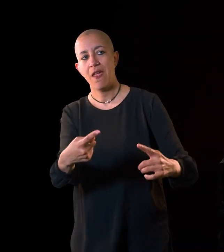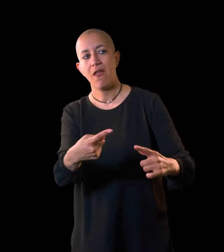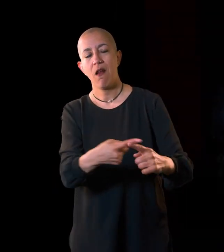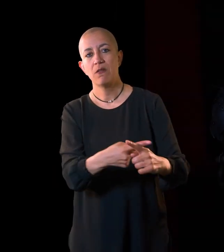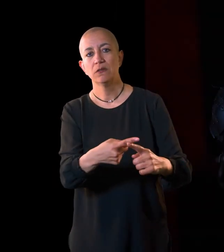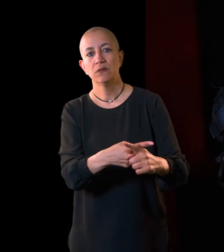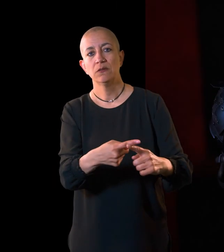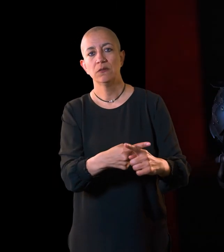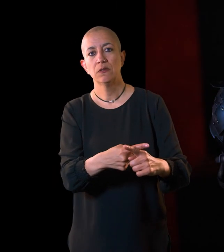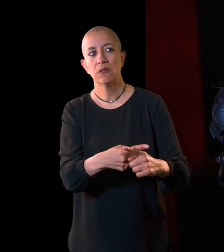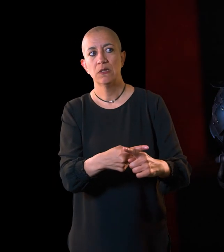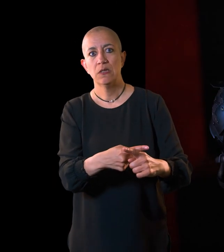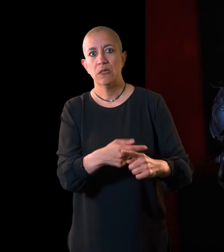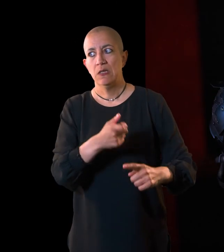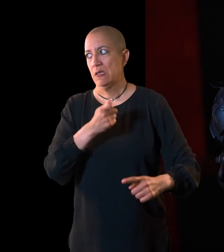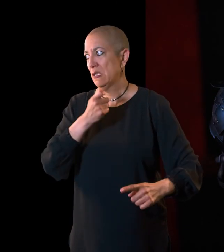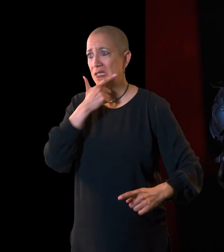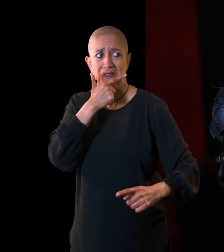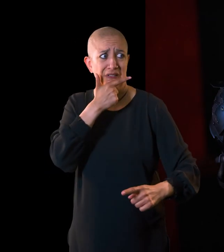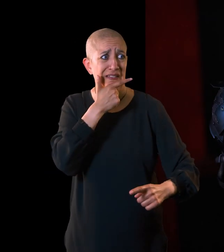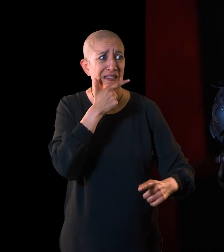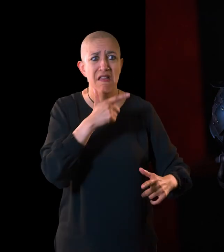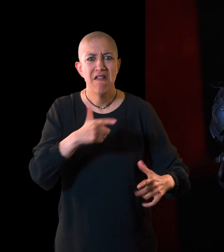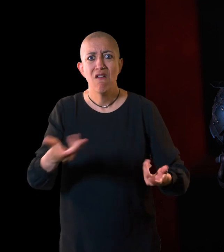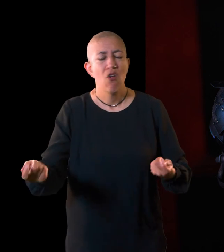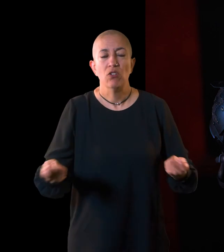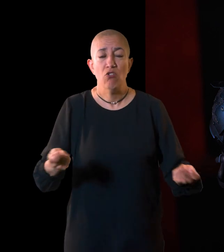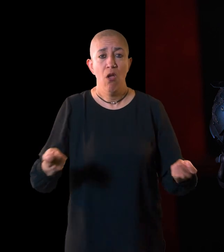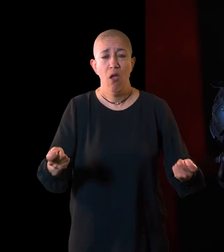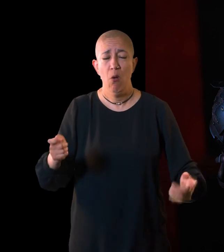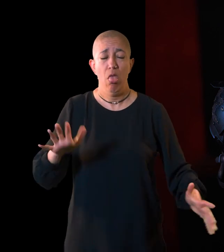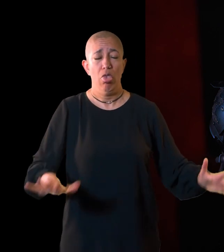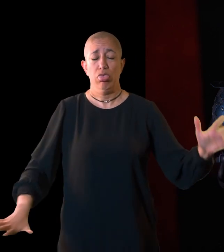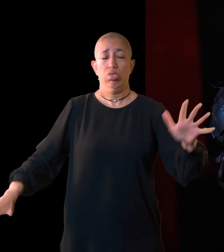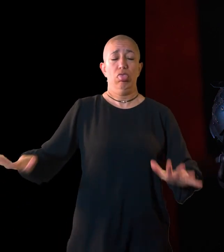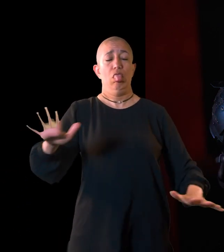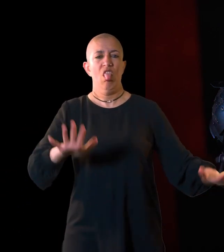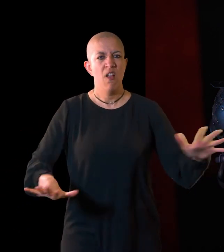Richard is starting to lose control, but prepares to fight Richmond's army in Bosworth.